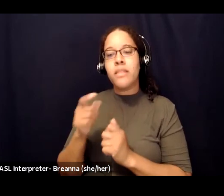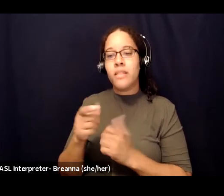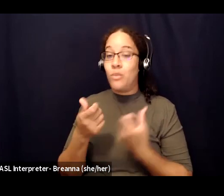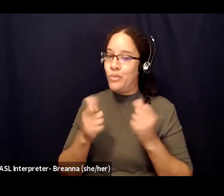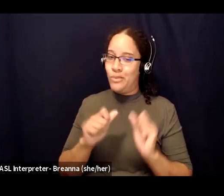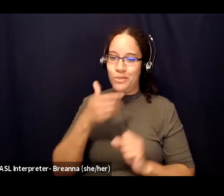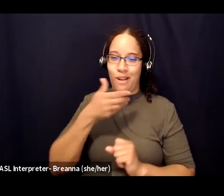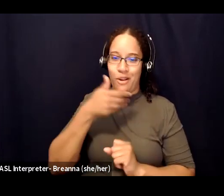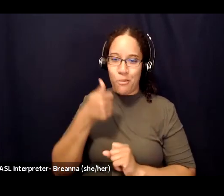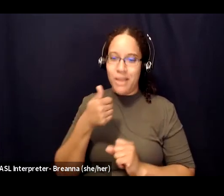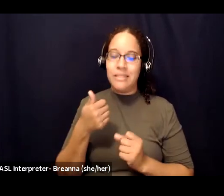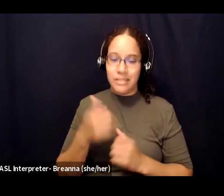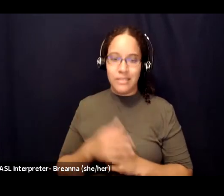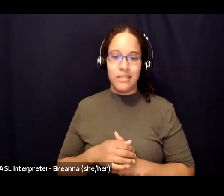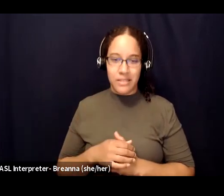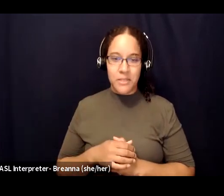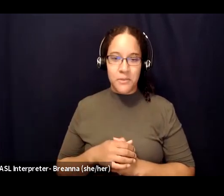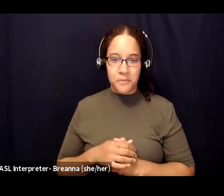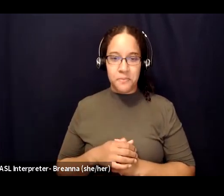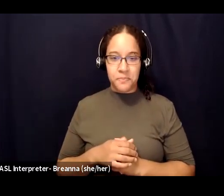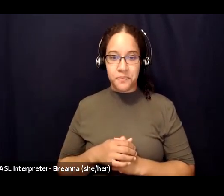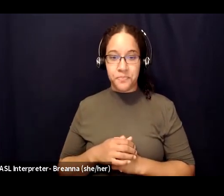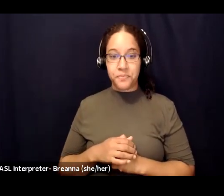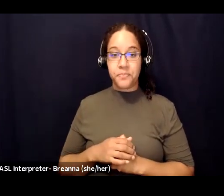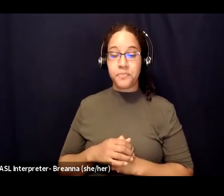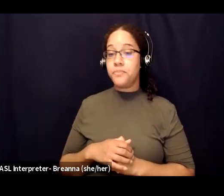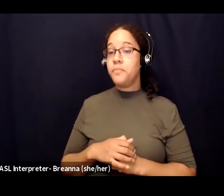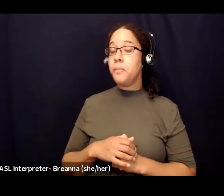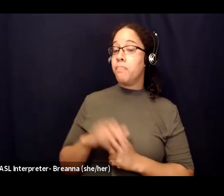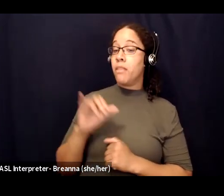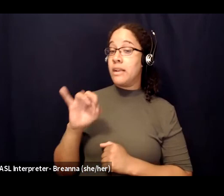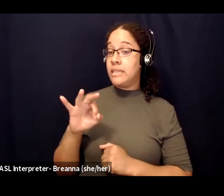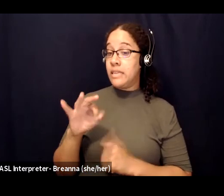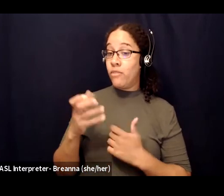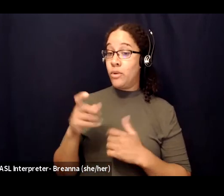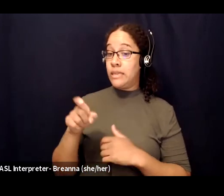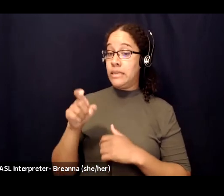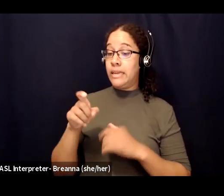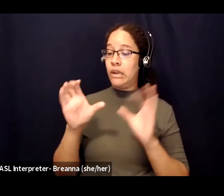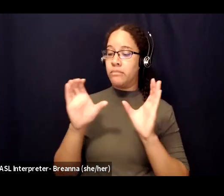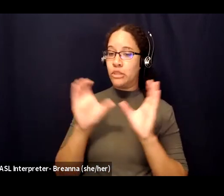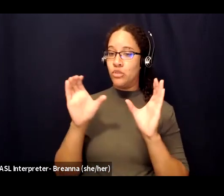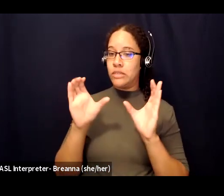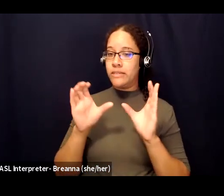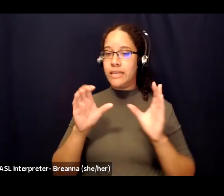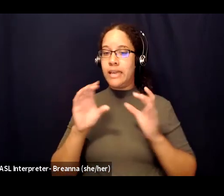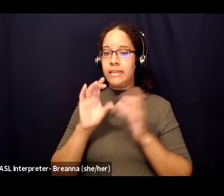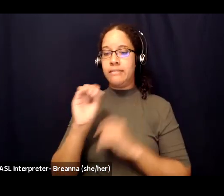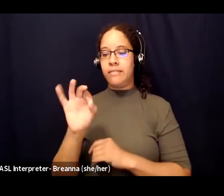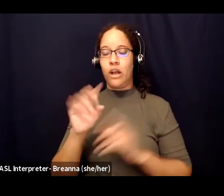that request and then if you're looking for a certificate of attendance um feel free to email us at outreach at